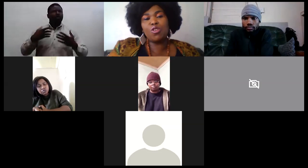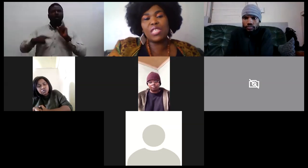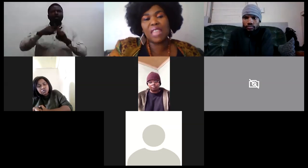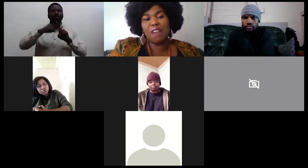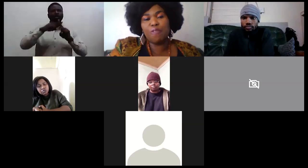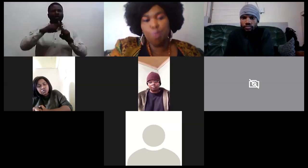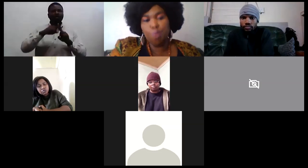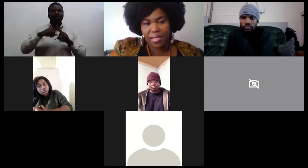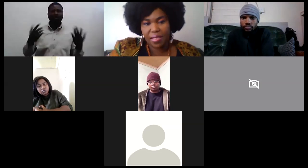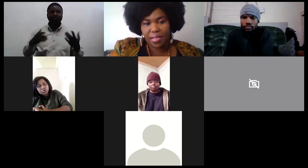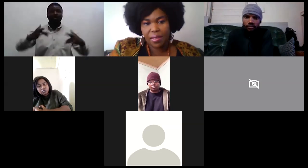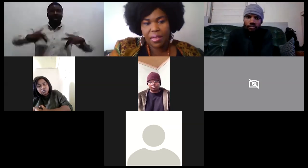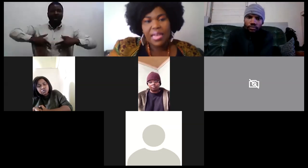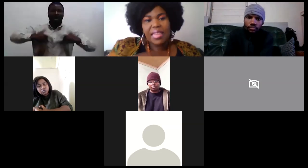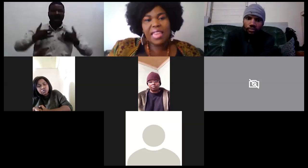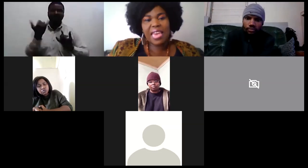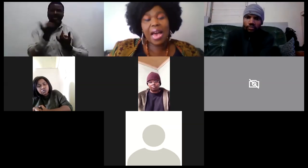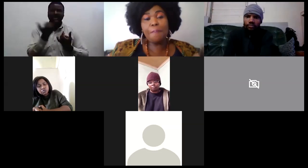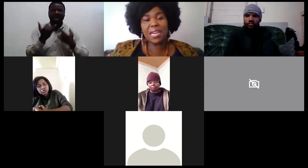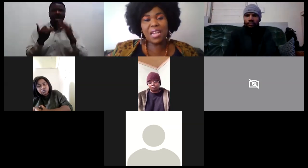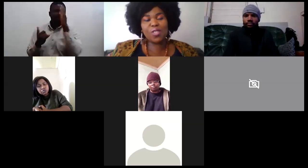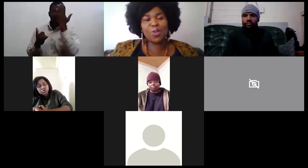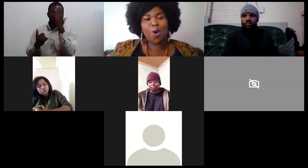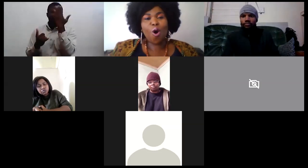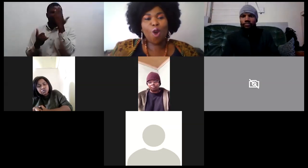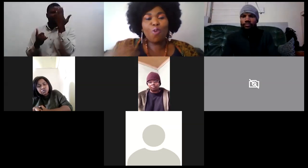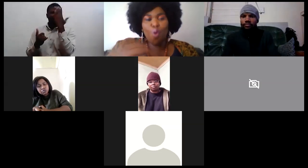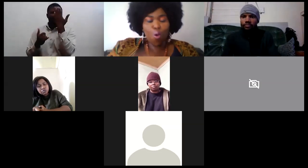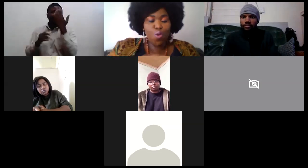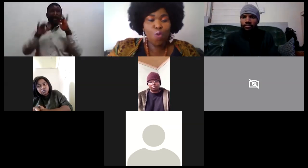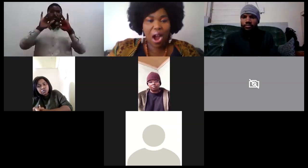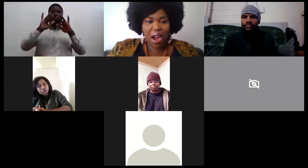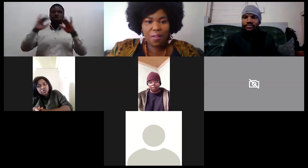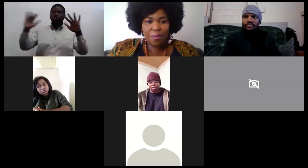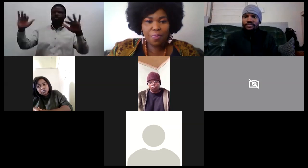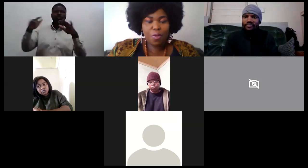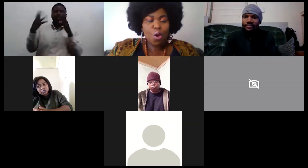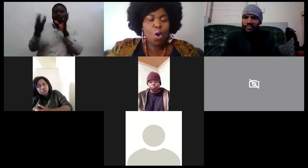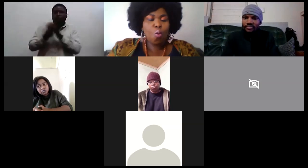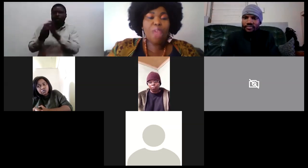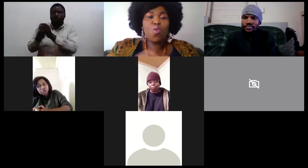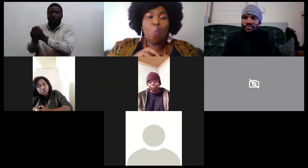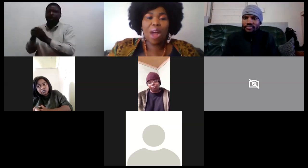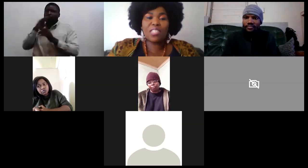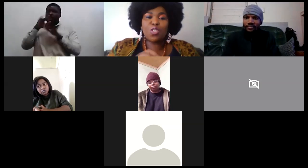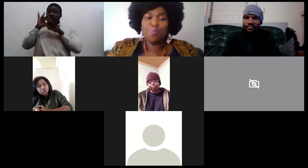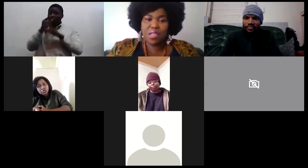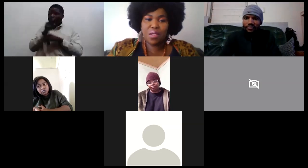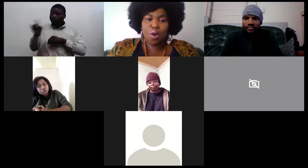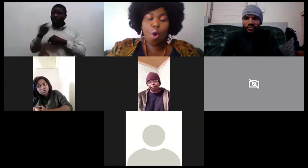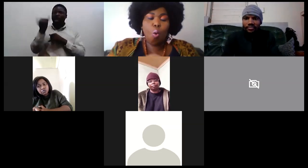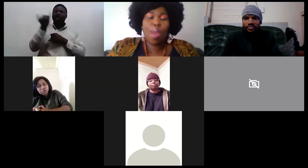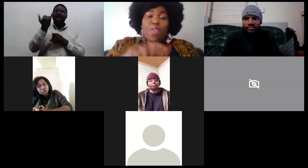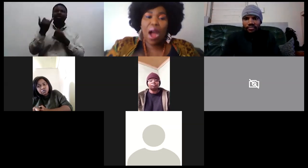surround yourself with they are mirrors of who you are where you want to